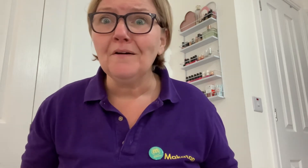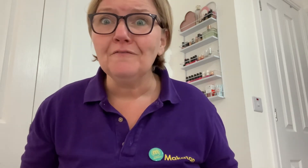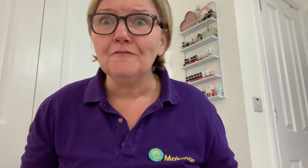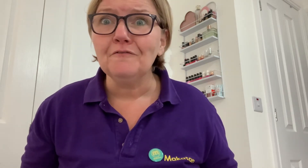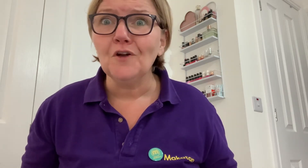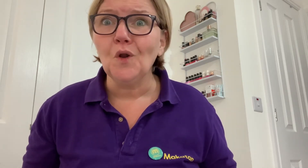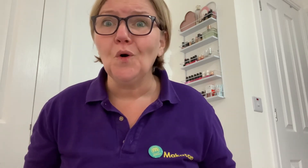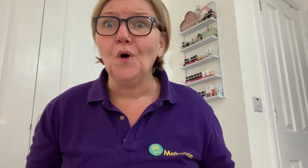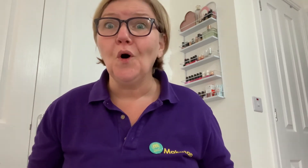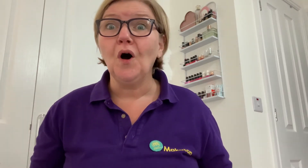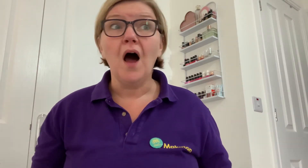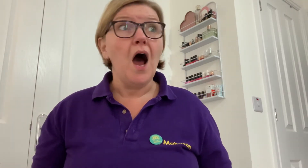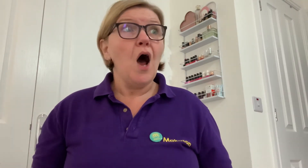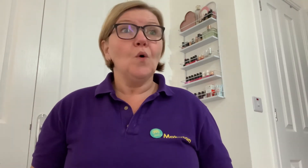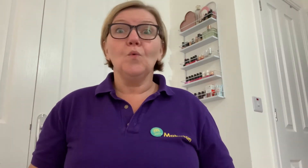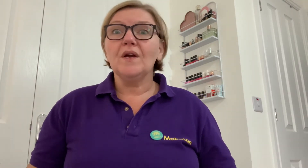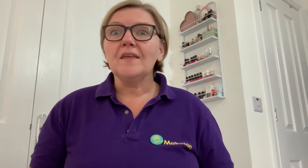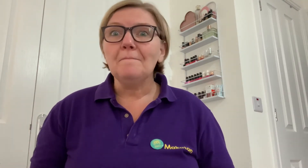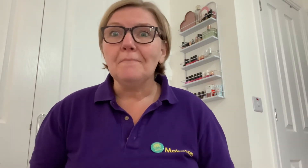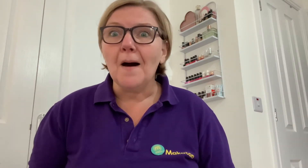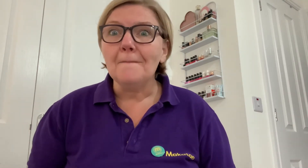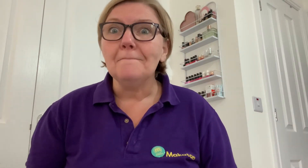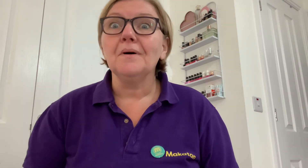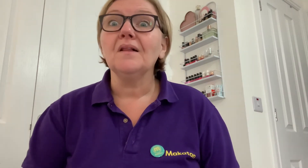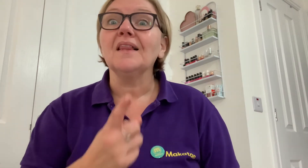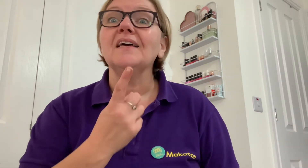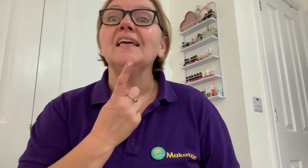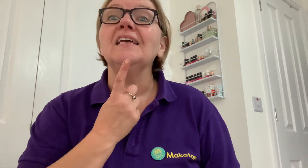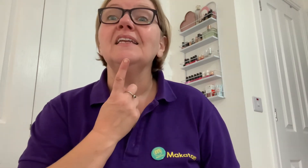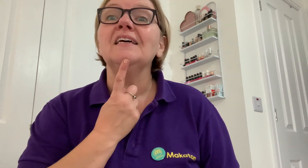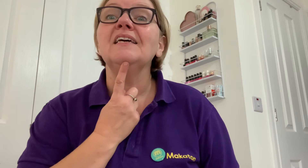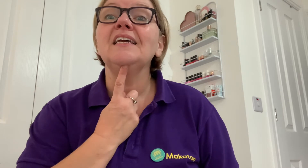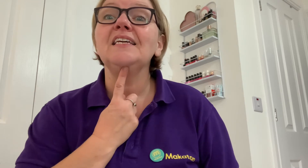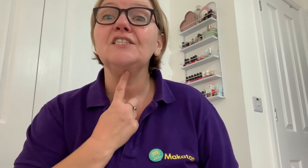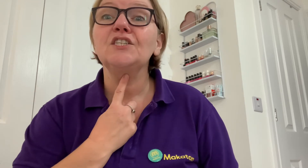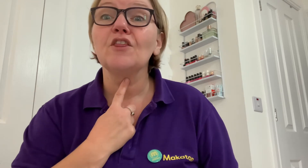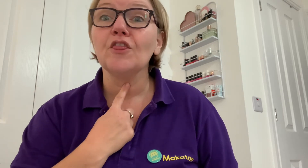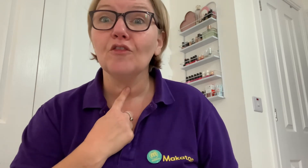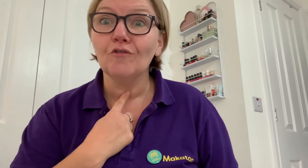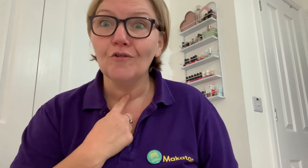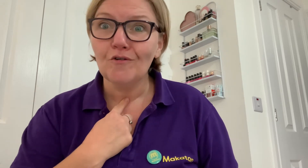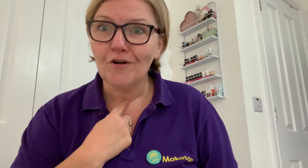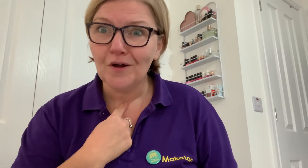floor with a bubble in his throat.